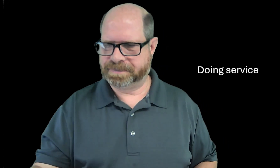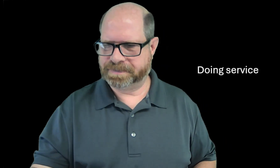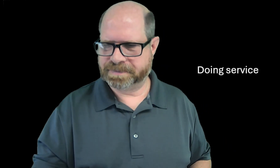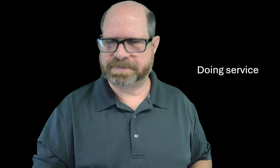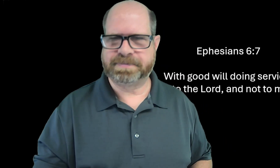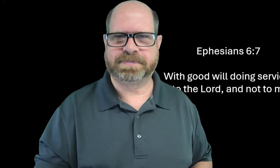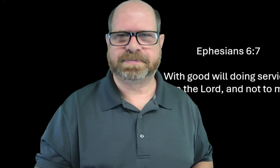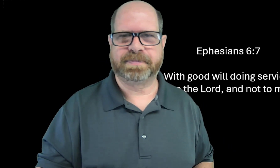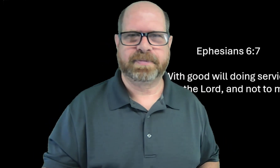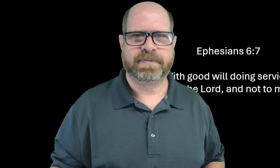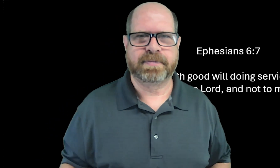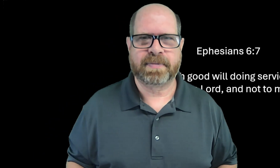verse